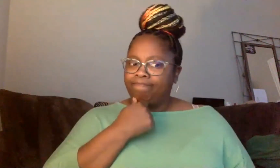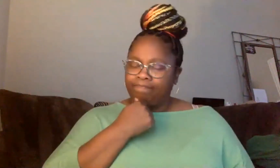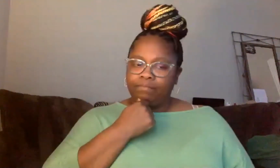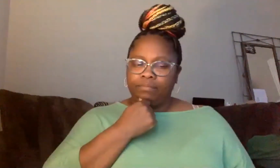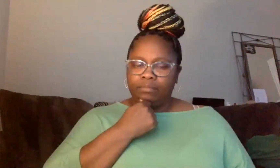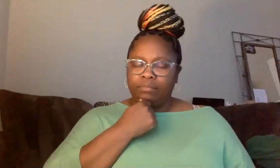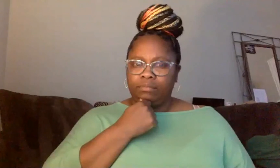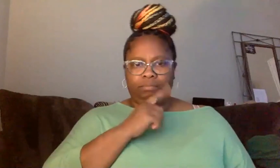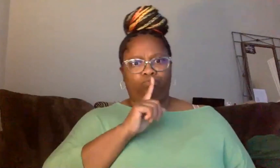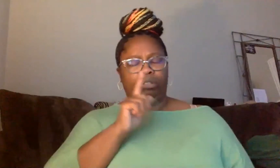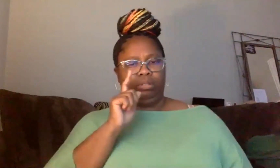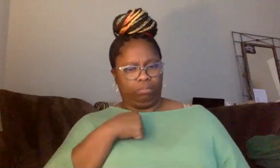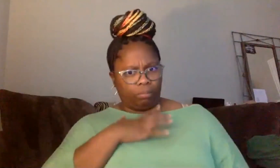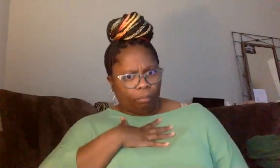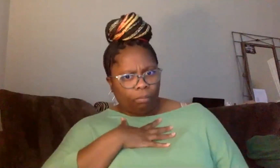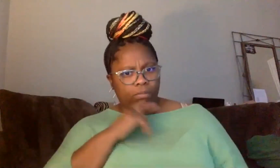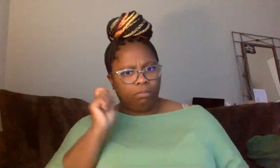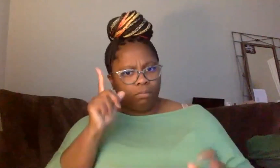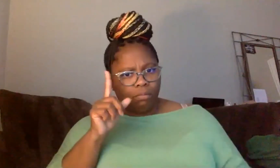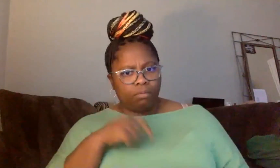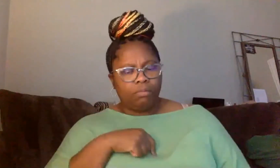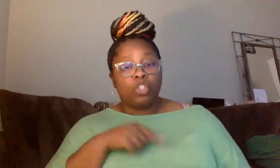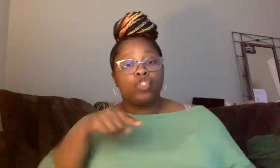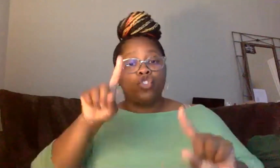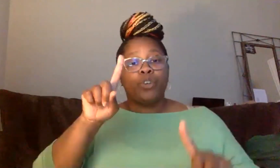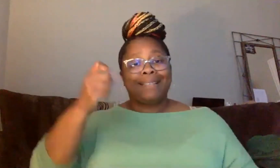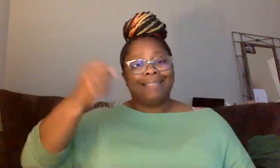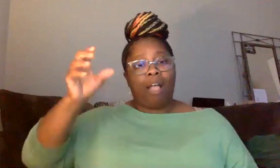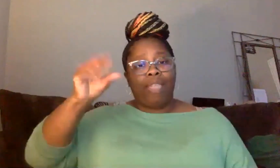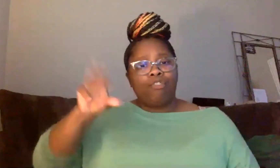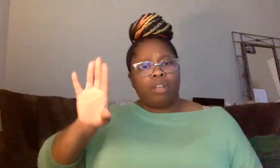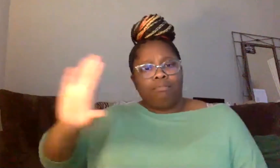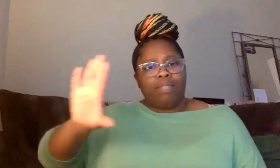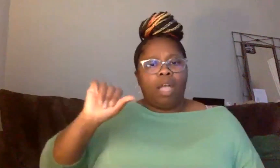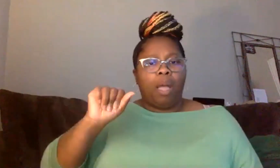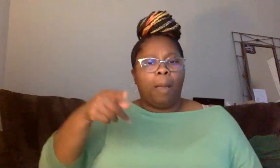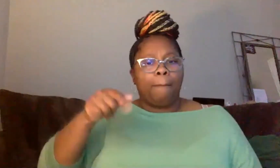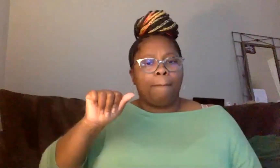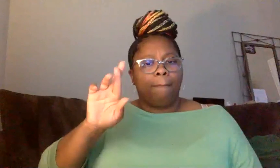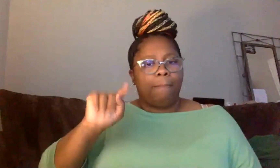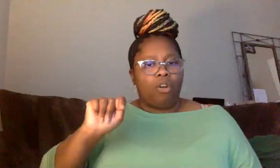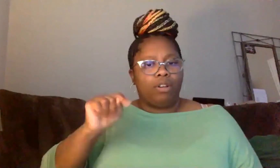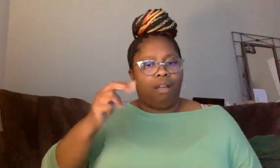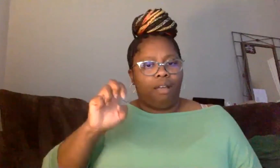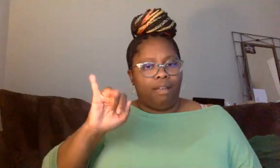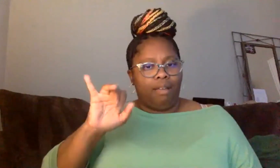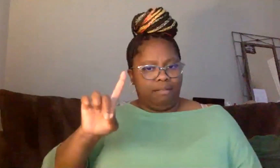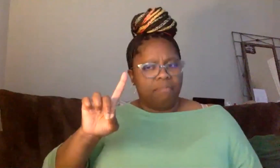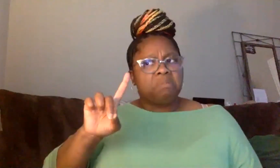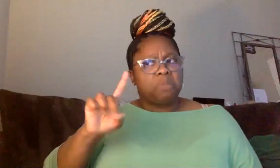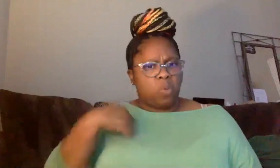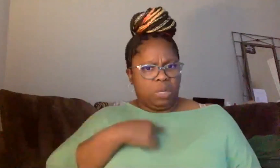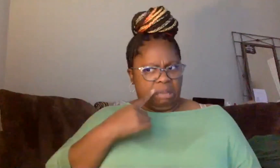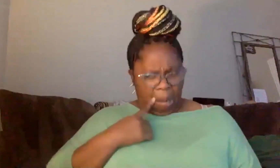surprised me that in the midst of apartheid in South Africa. You know, we saw, you know, the conditions in the